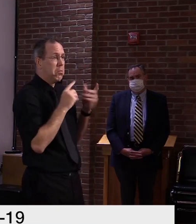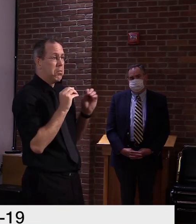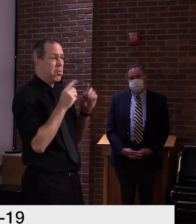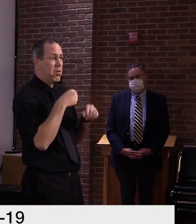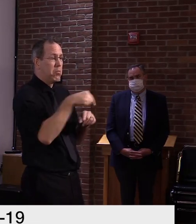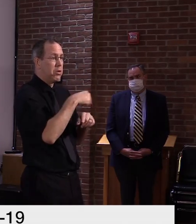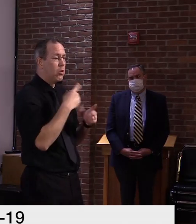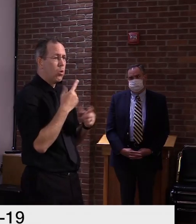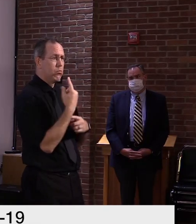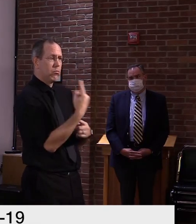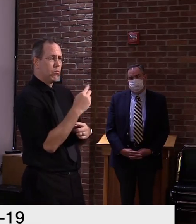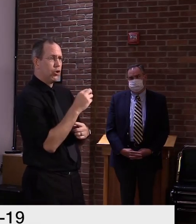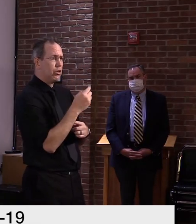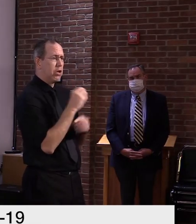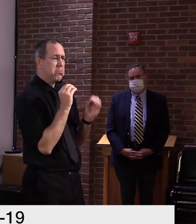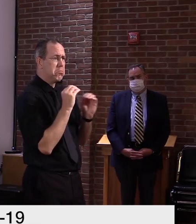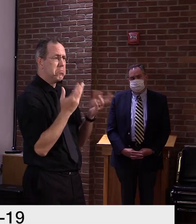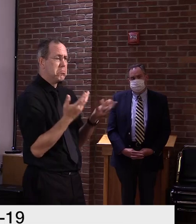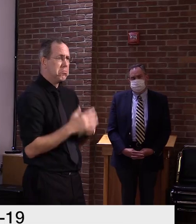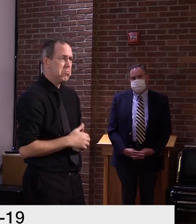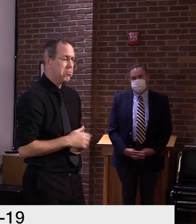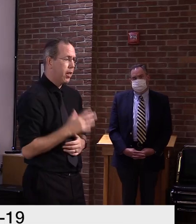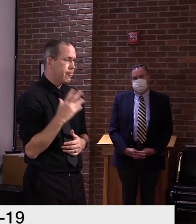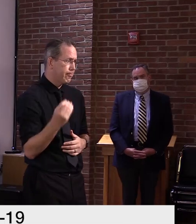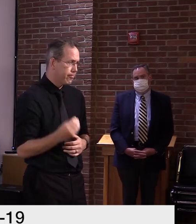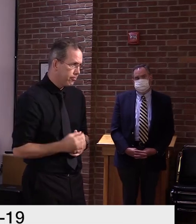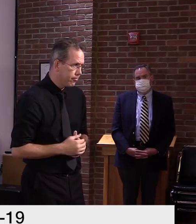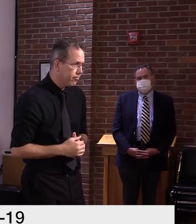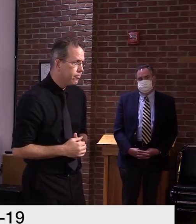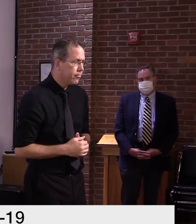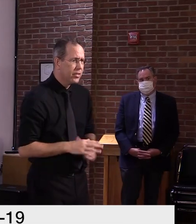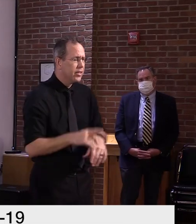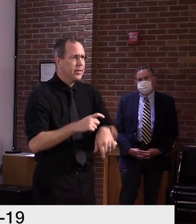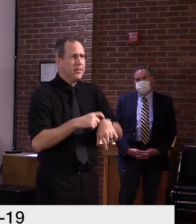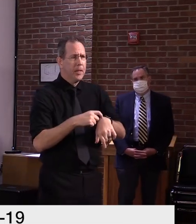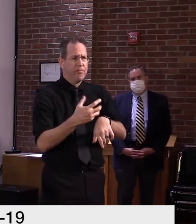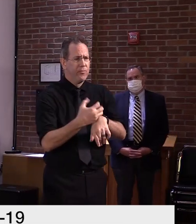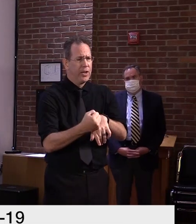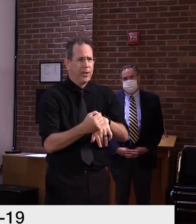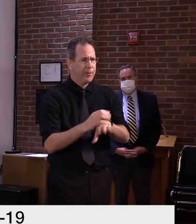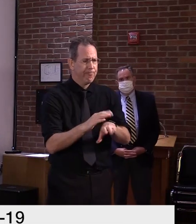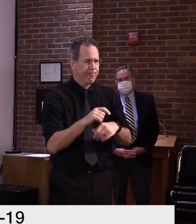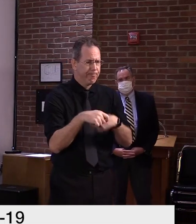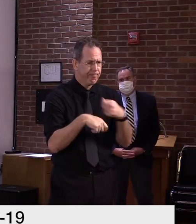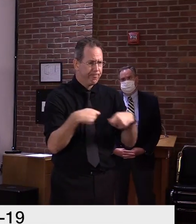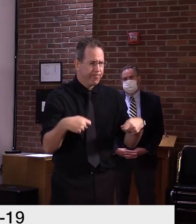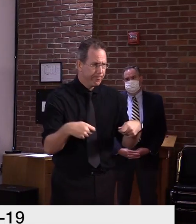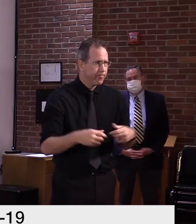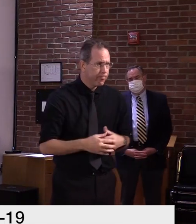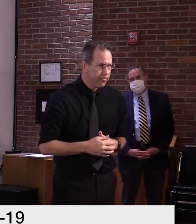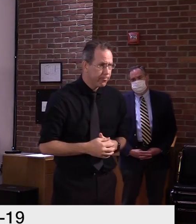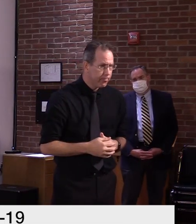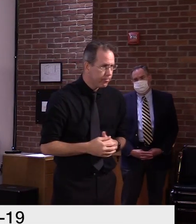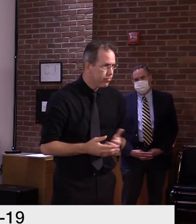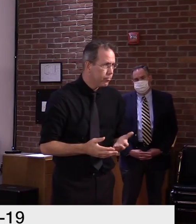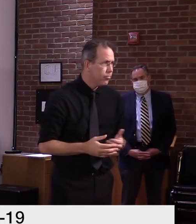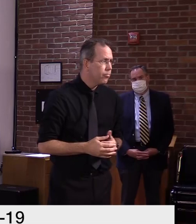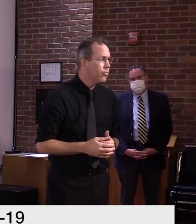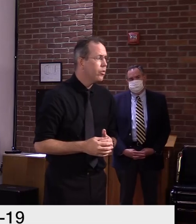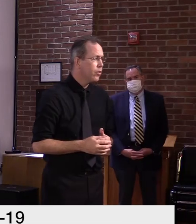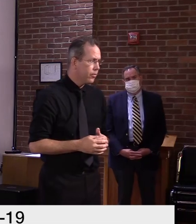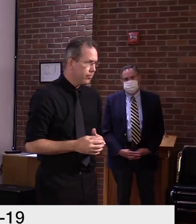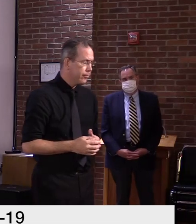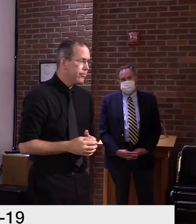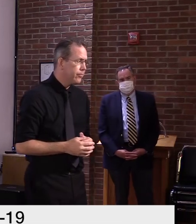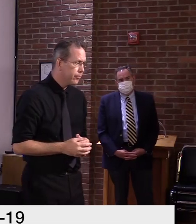Greg, the county courier. It's 1 13. So please keep it brief. Yep. I, I certainly will. Uh,